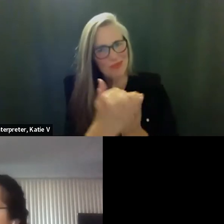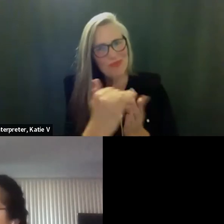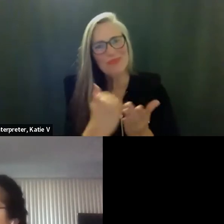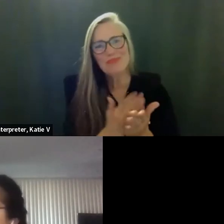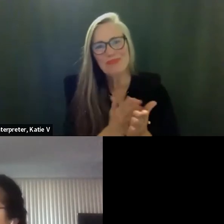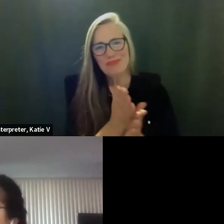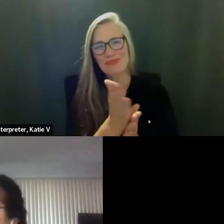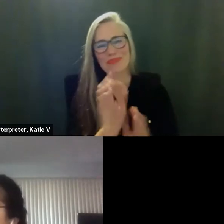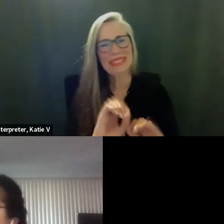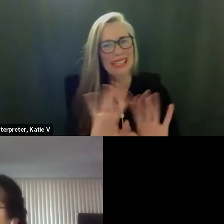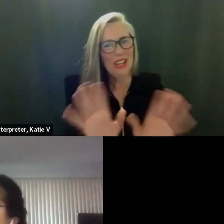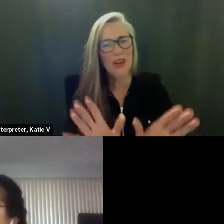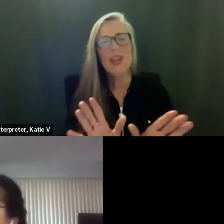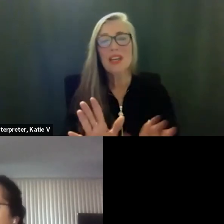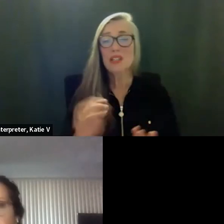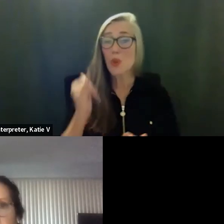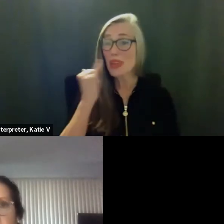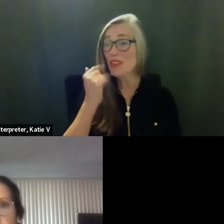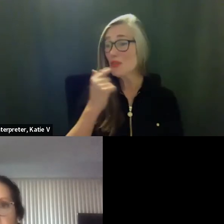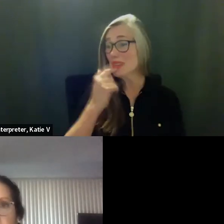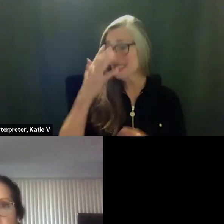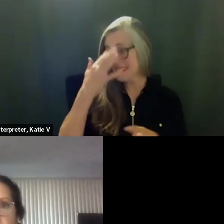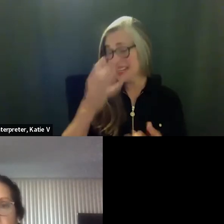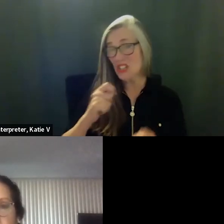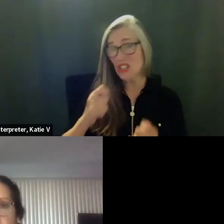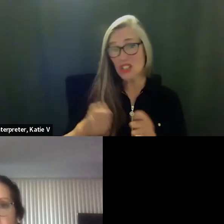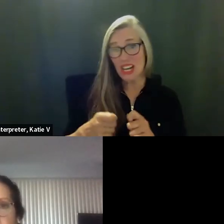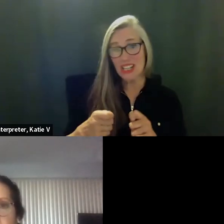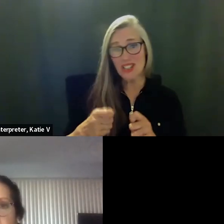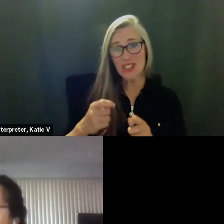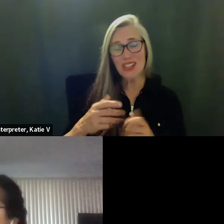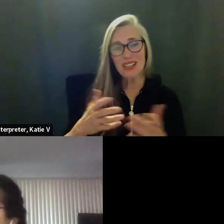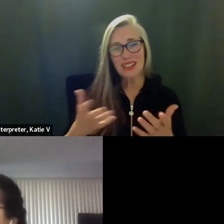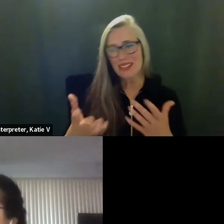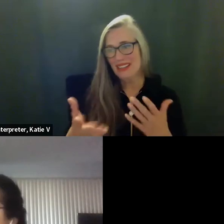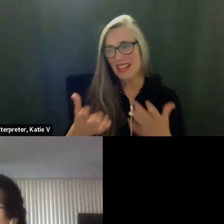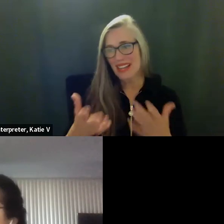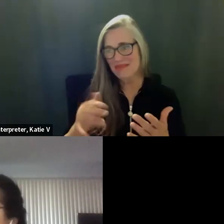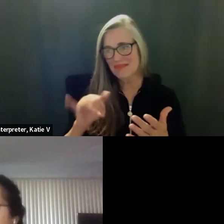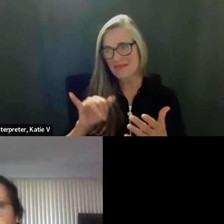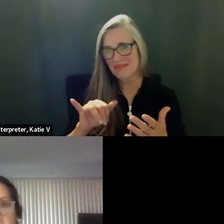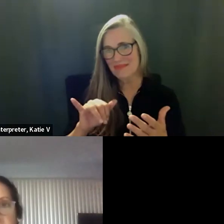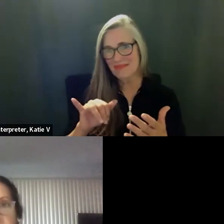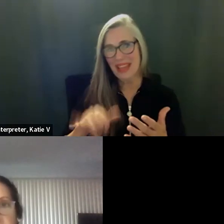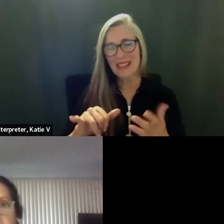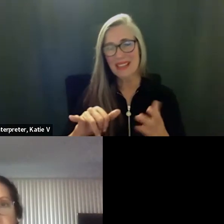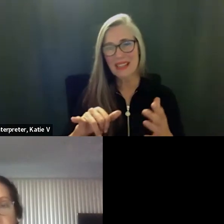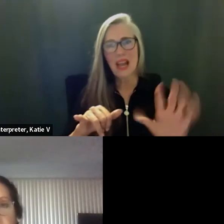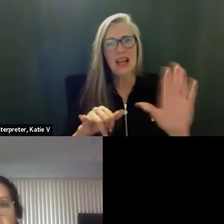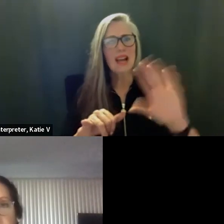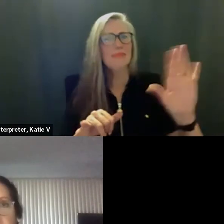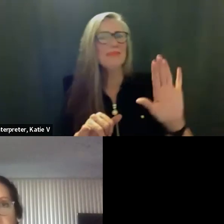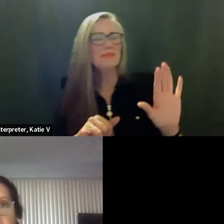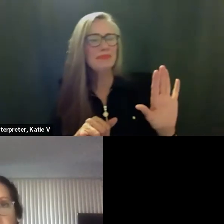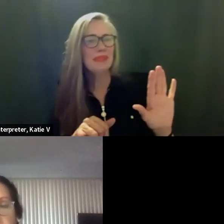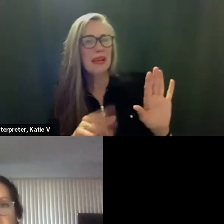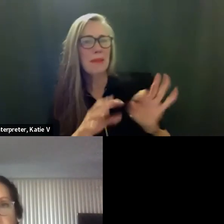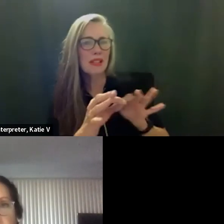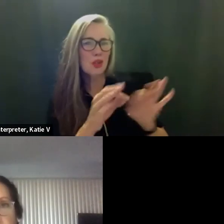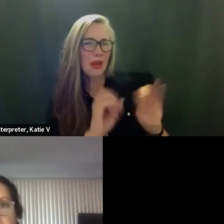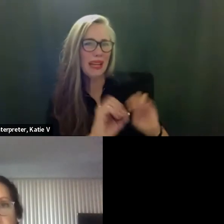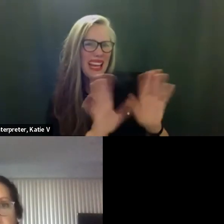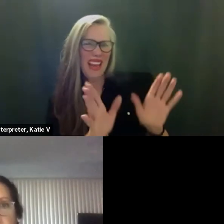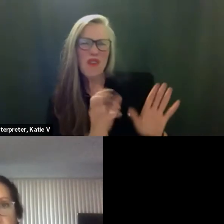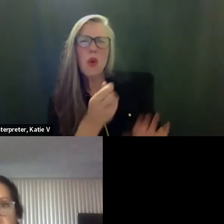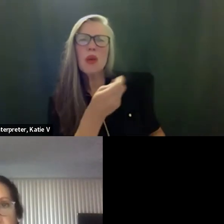sentence right if we say may we're okay okay that's correct so and i'm sorry just to clarify as well i mean if you only have a